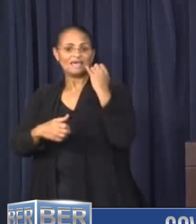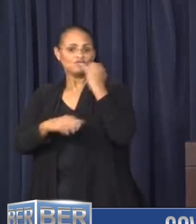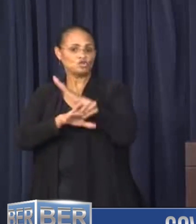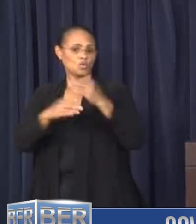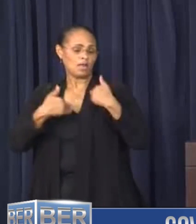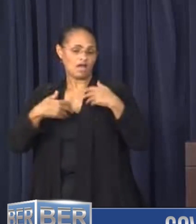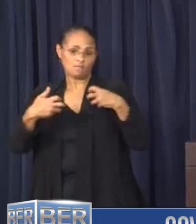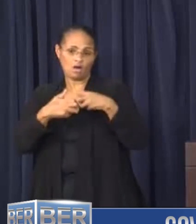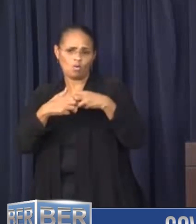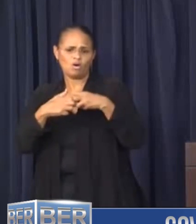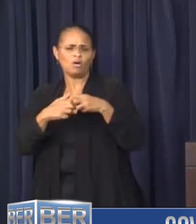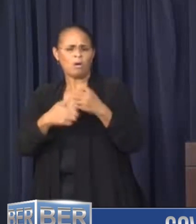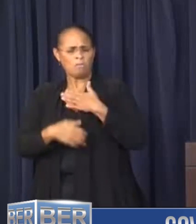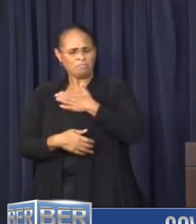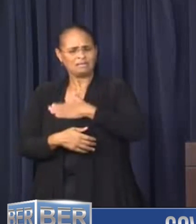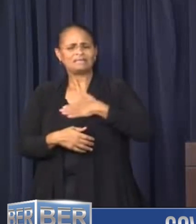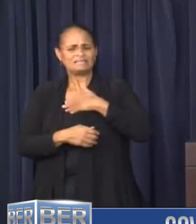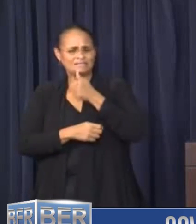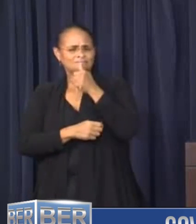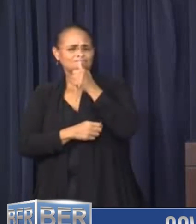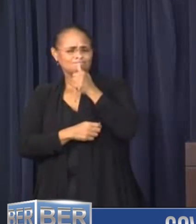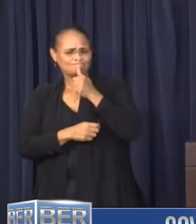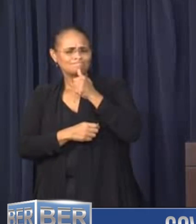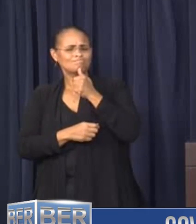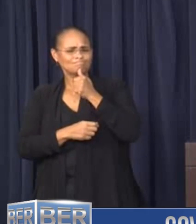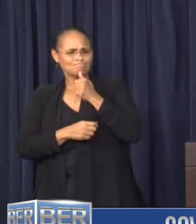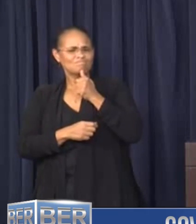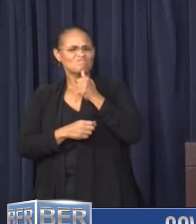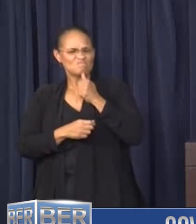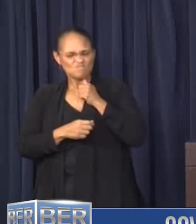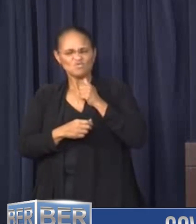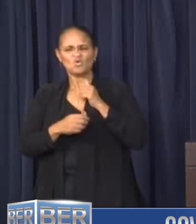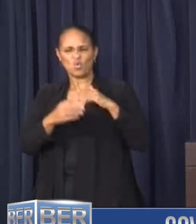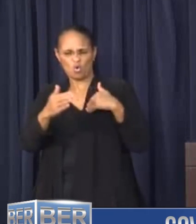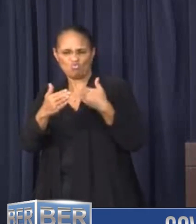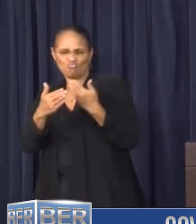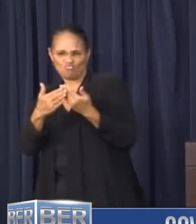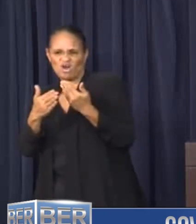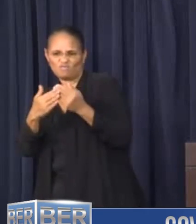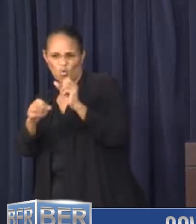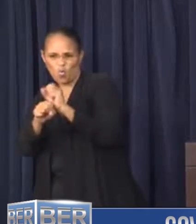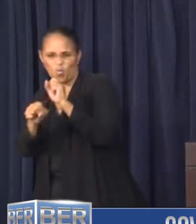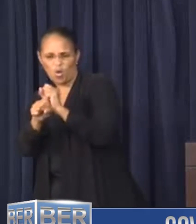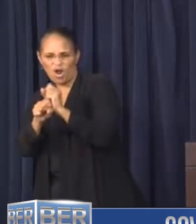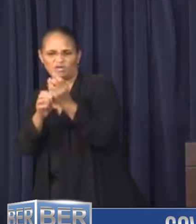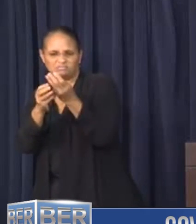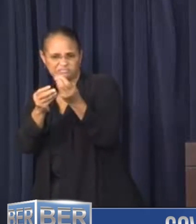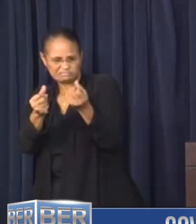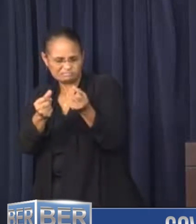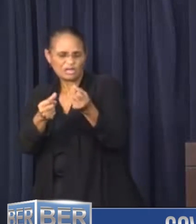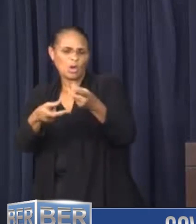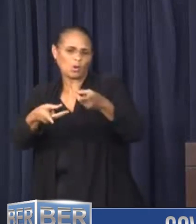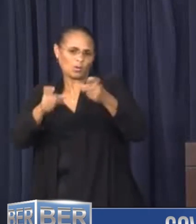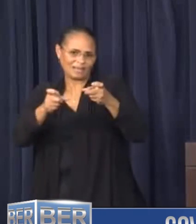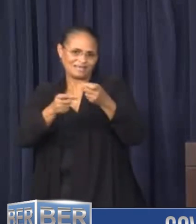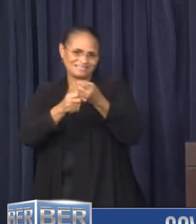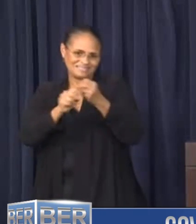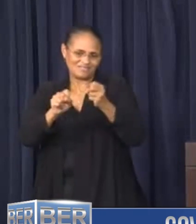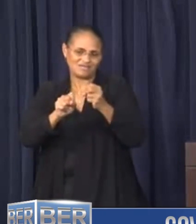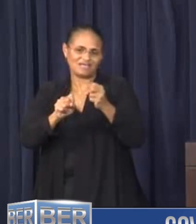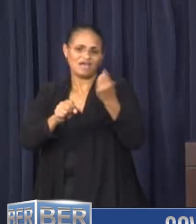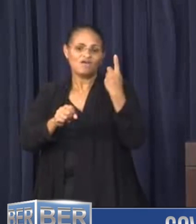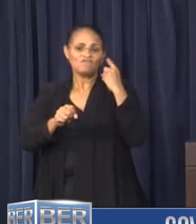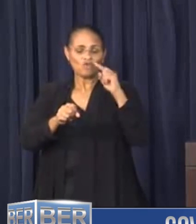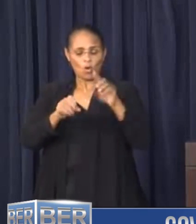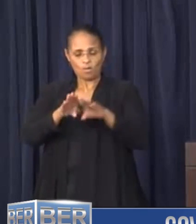have patience. We are getting to you as quickly and safely as we can. Safety is our top priority for Bermuda